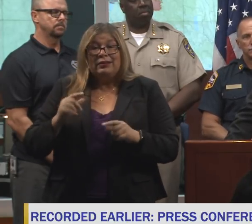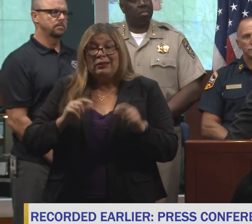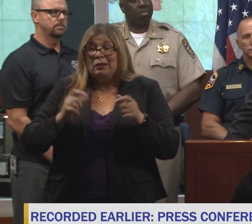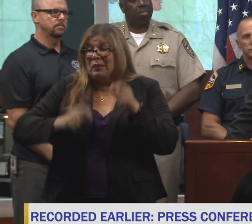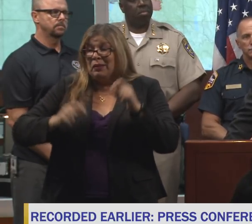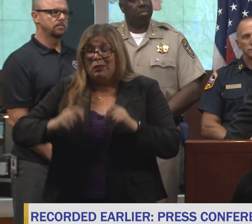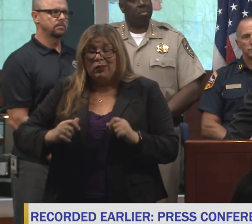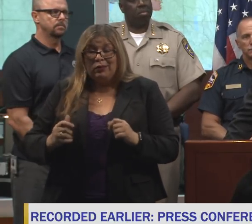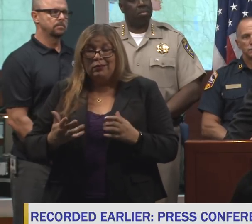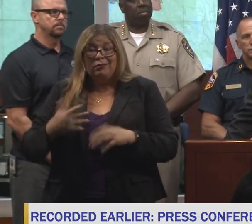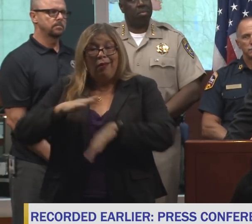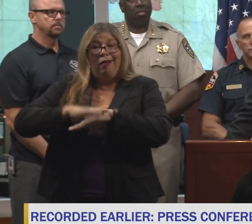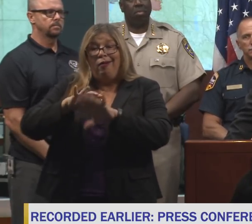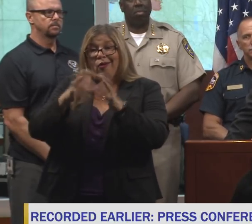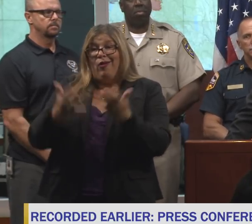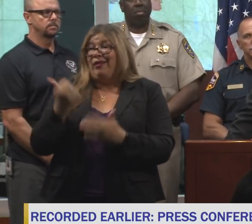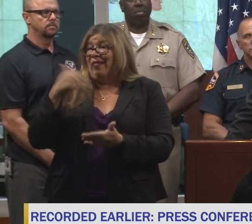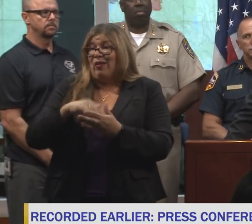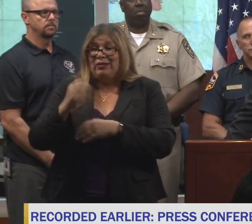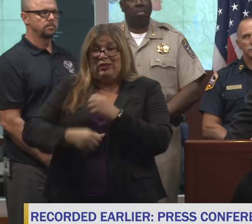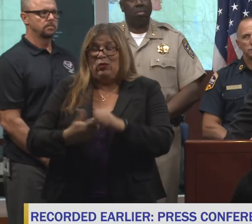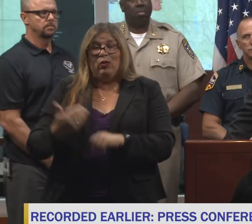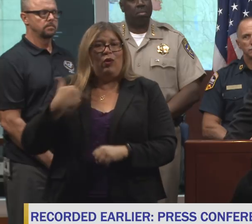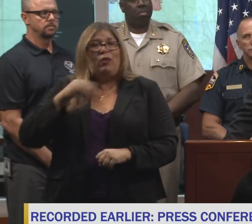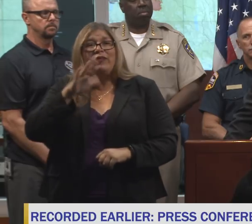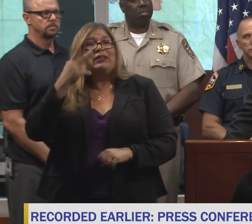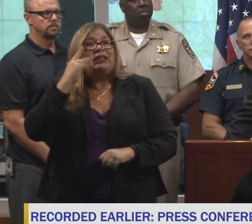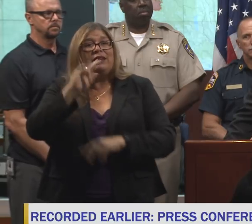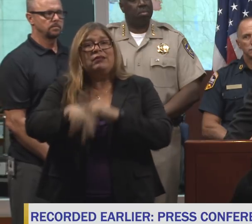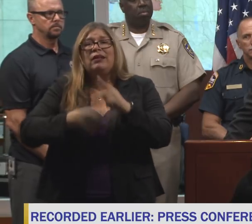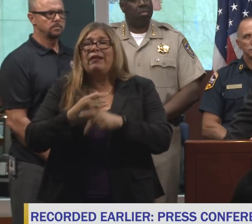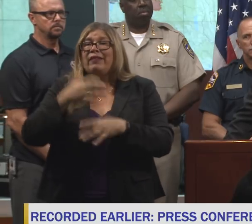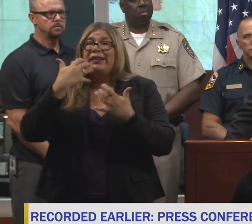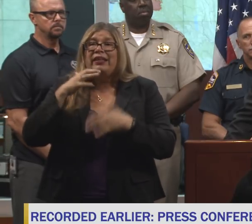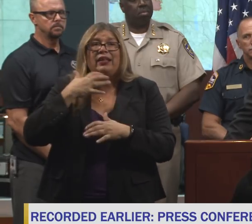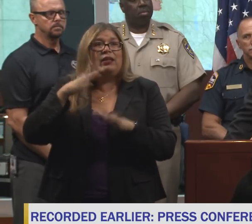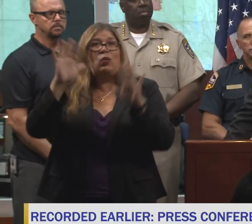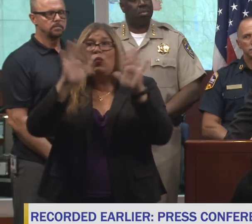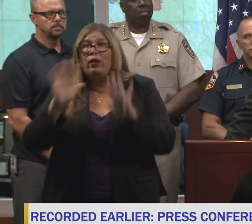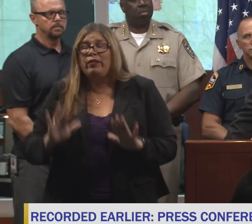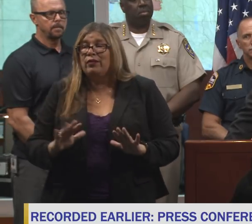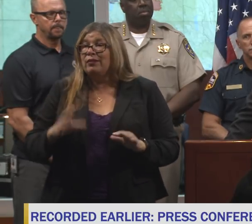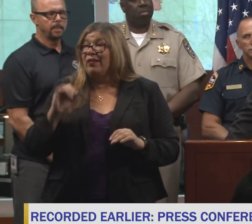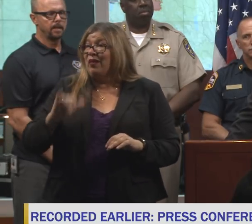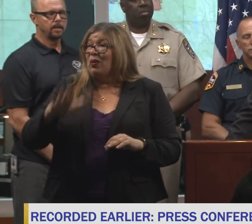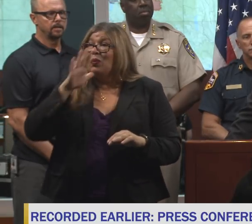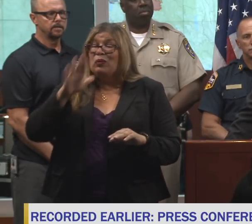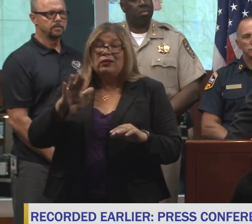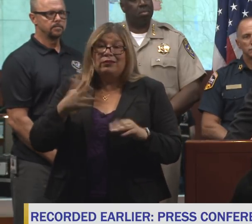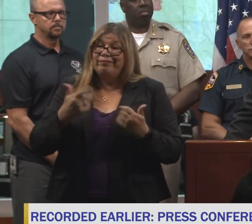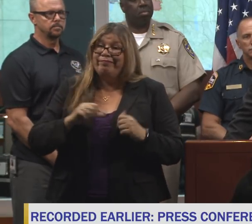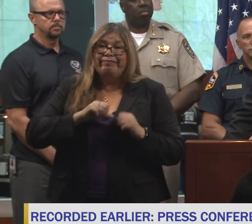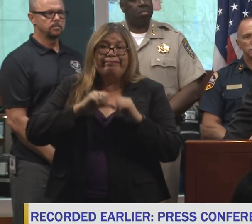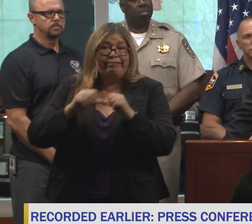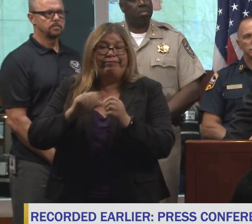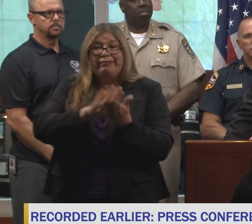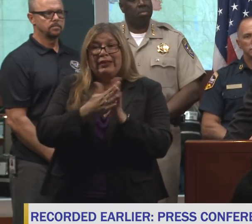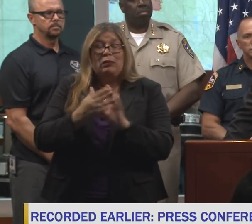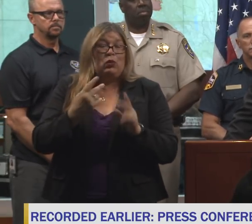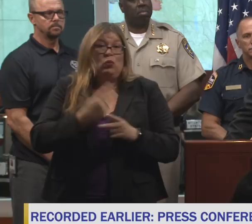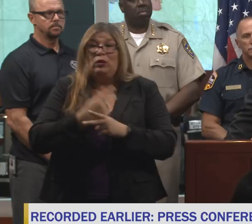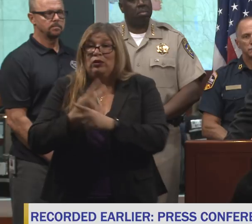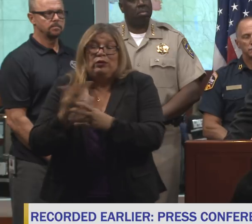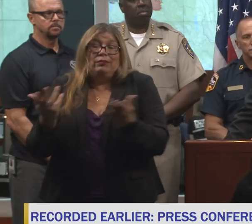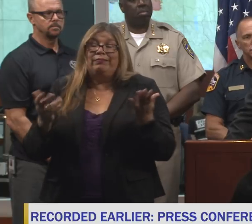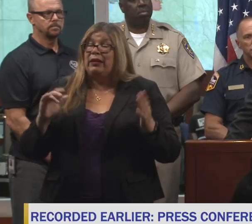10,000 years ago, we haven't had this kind of heat condition, and it can continue getting worse. I